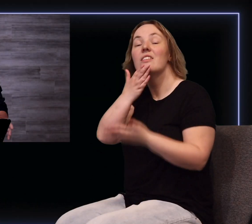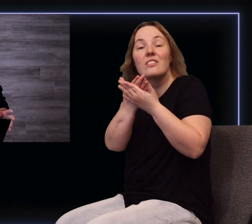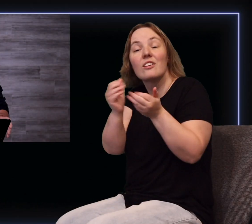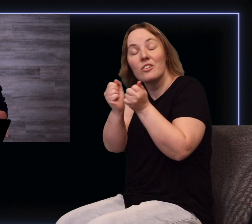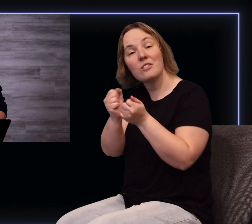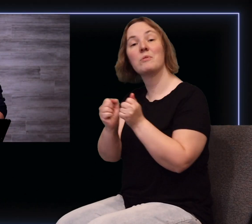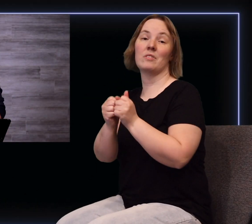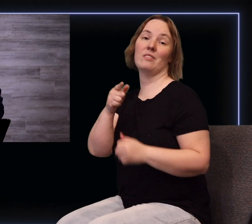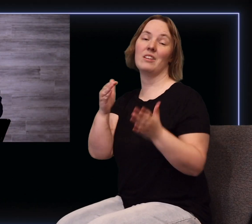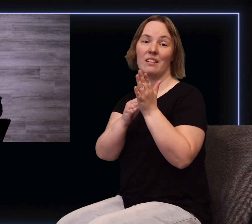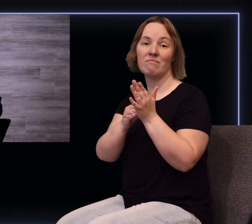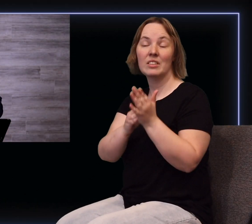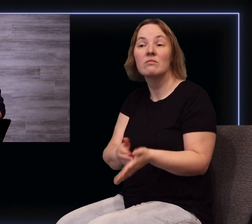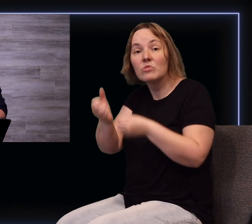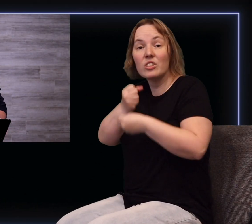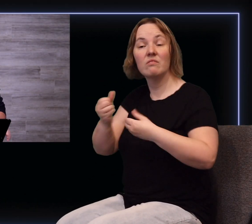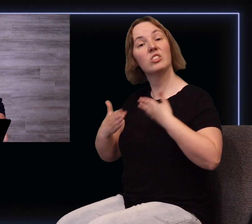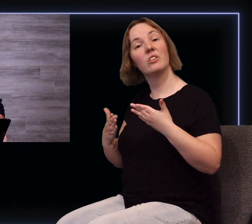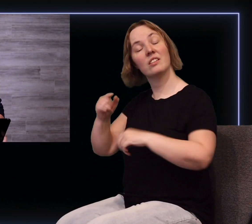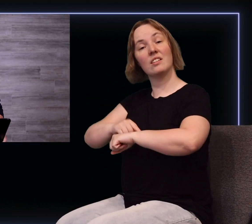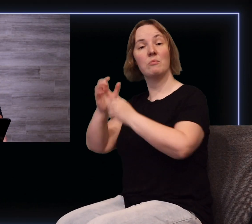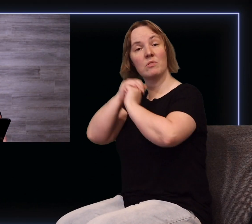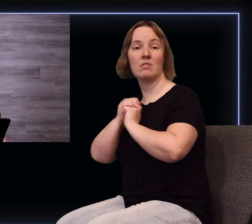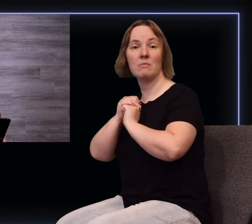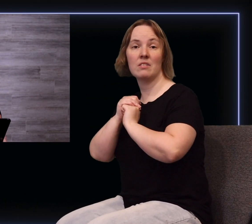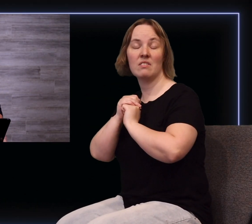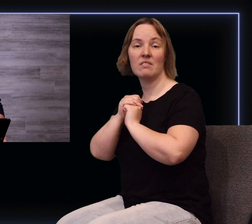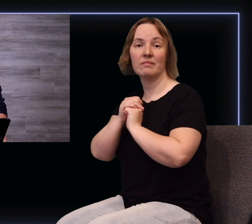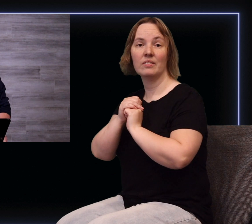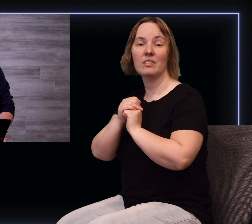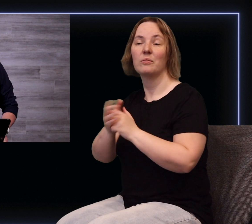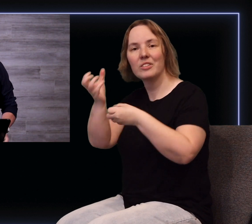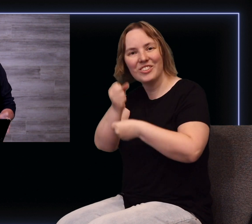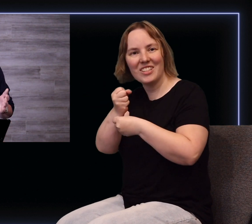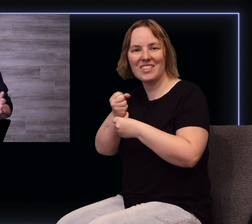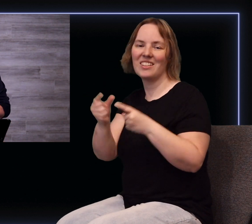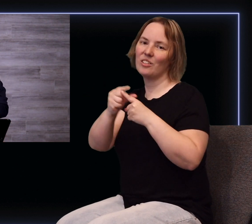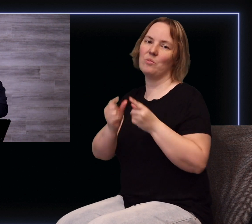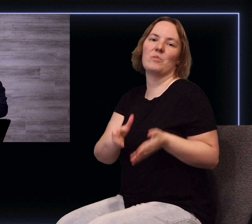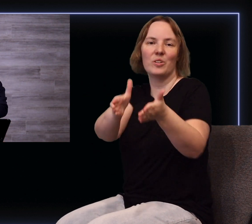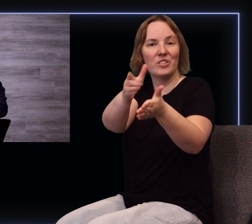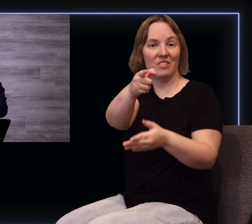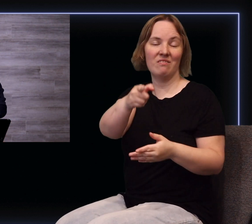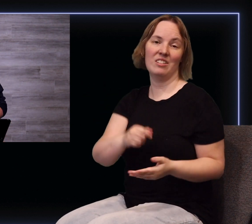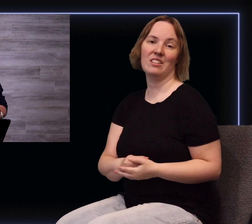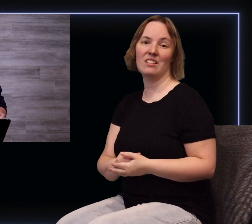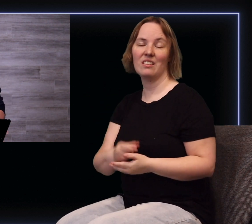Hi, it's good to be with you again. We trust you enjoyed our time of worship, and we trust that this word will encourage you as you